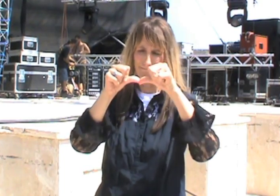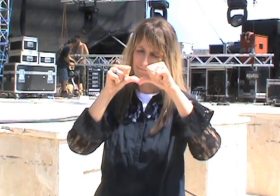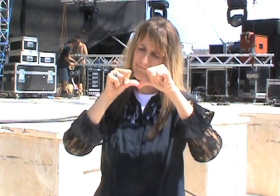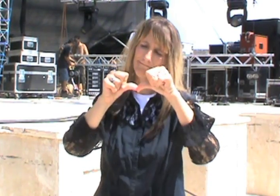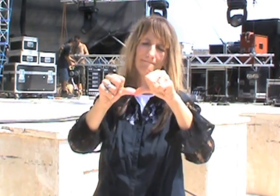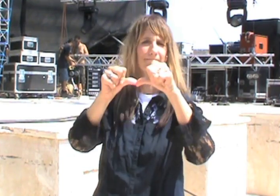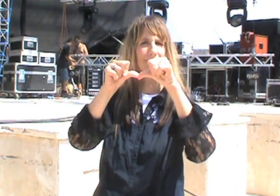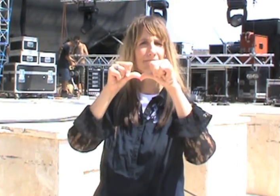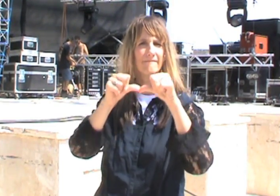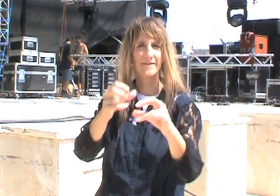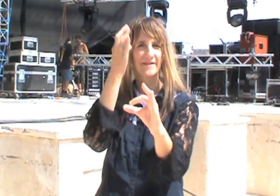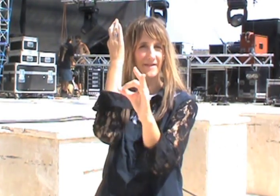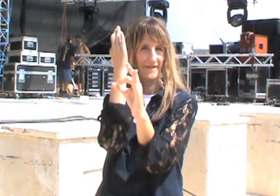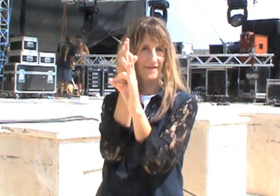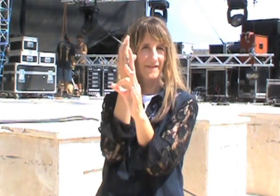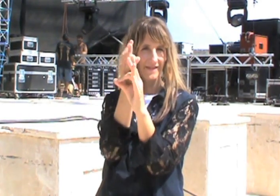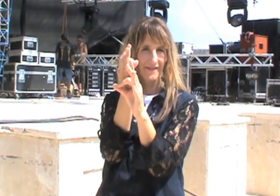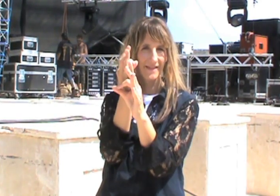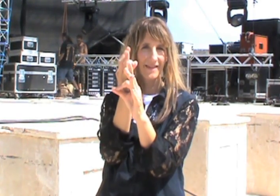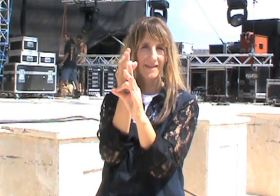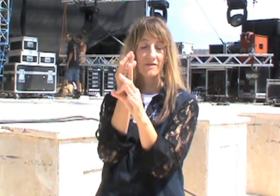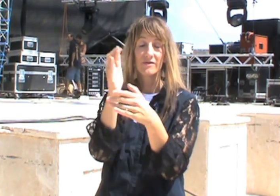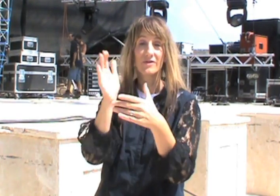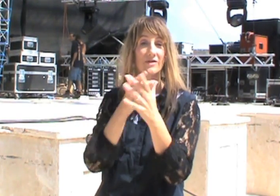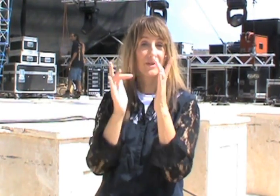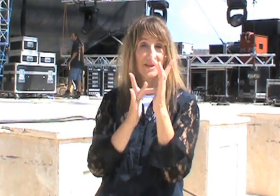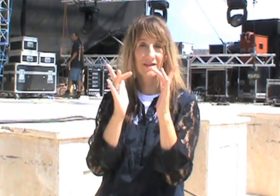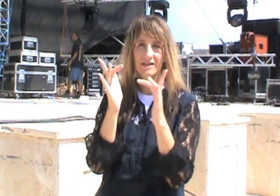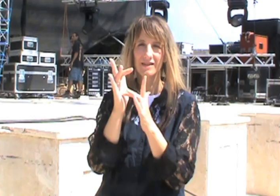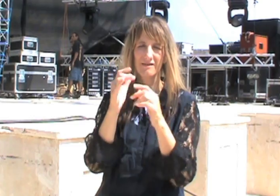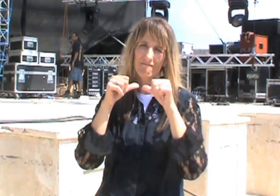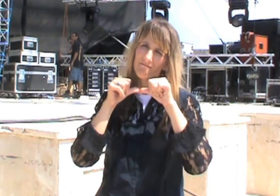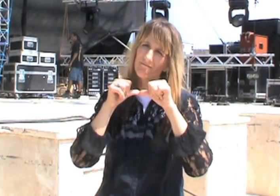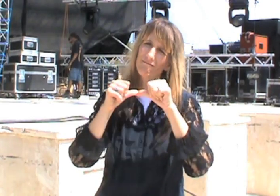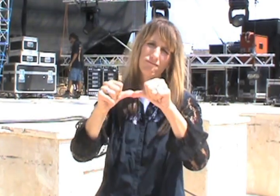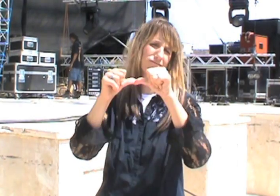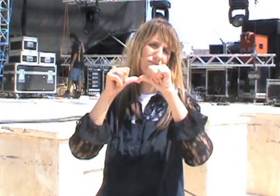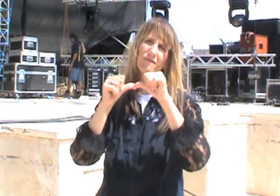He continued on in faith and he shared Jesus.